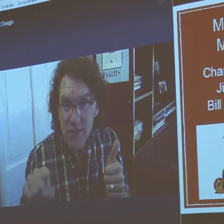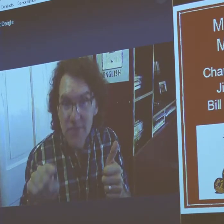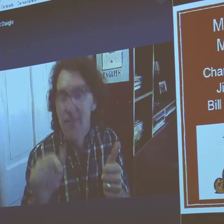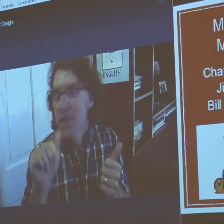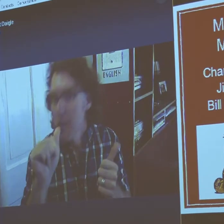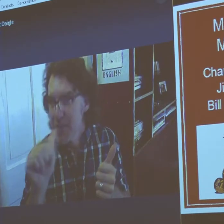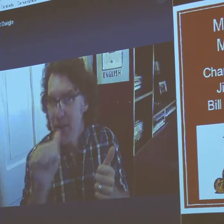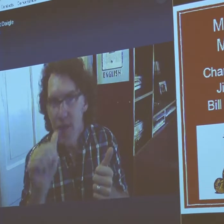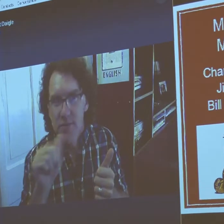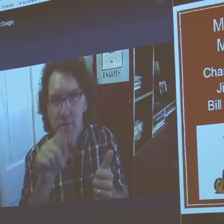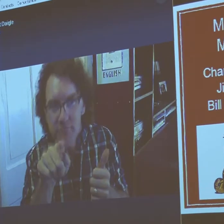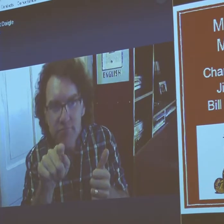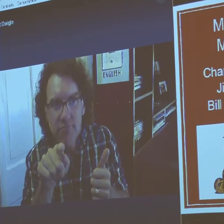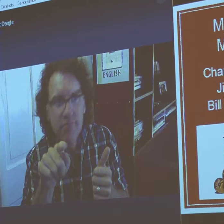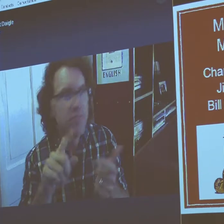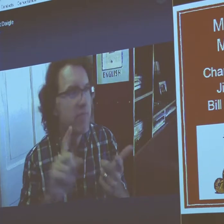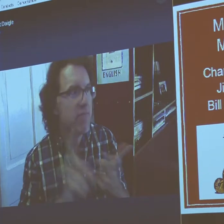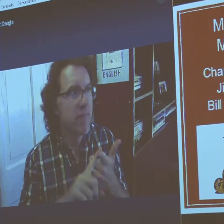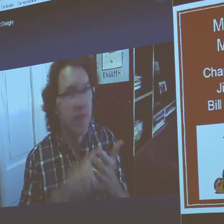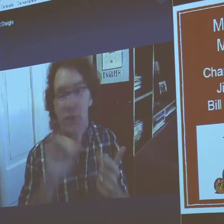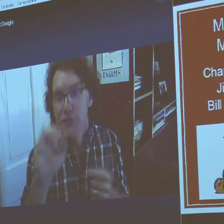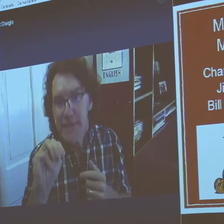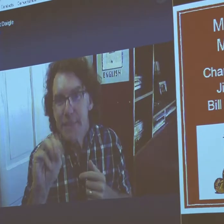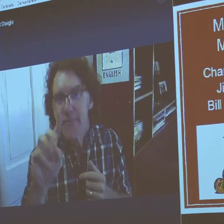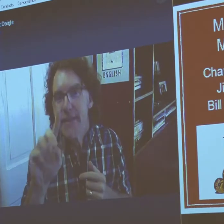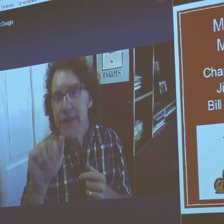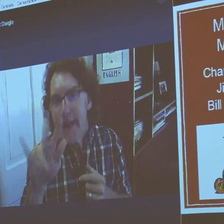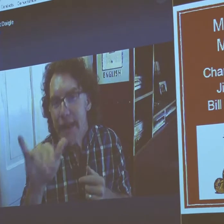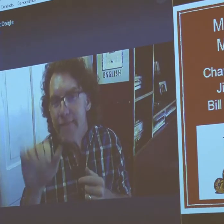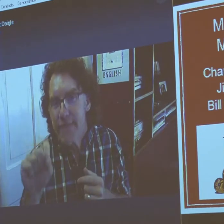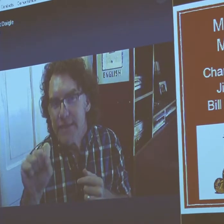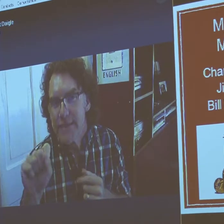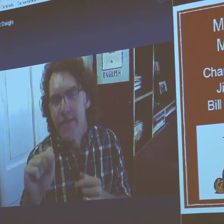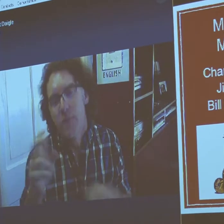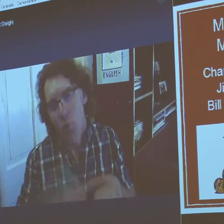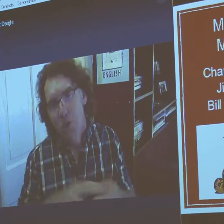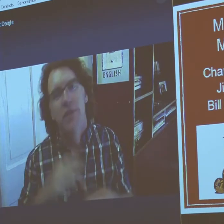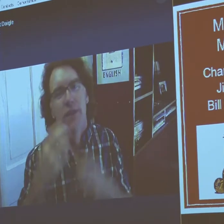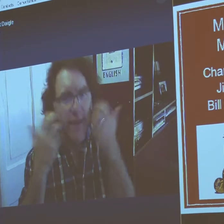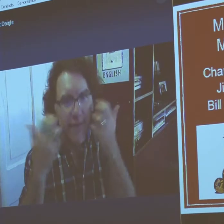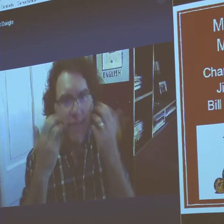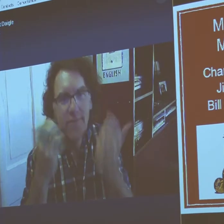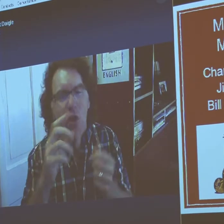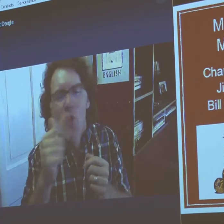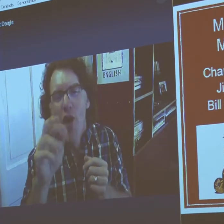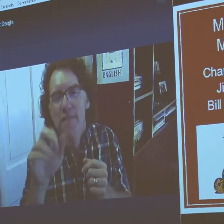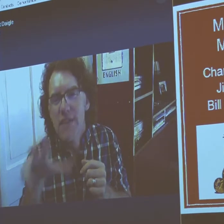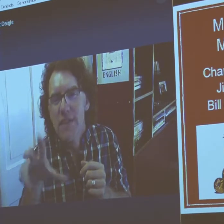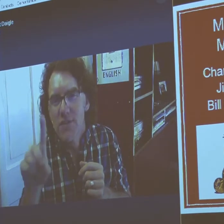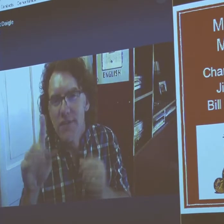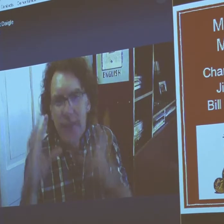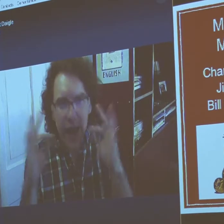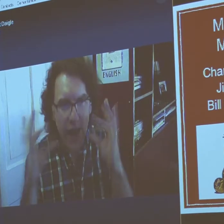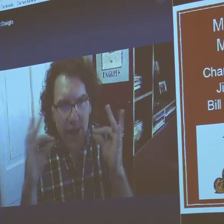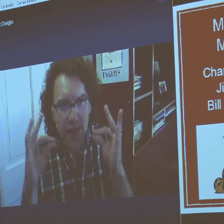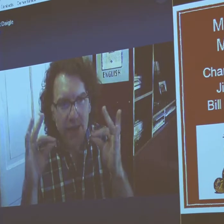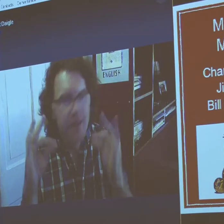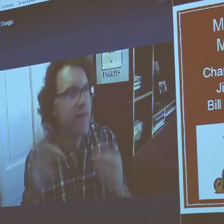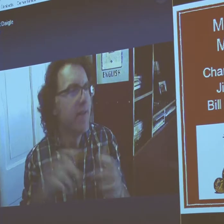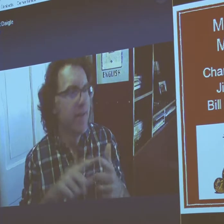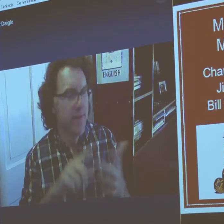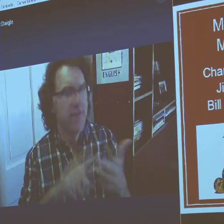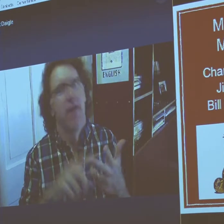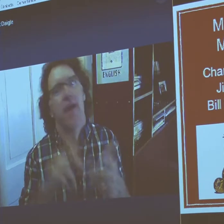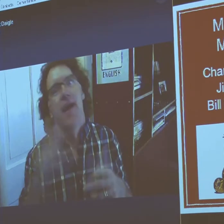Schultz for Peanuts. Jim Davis for Garfield